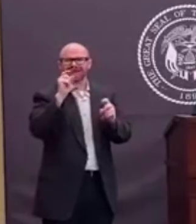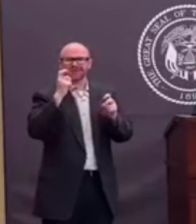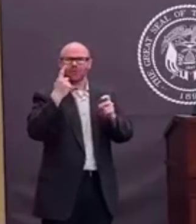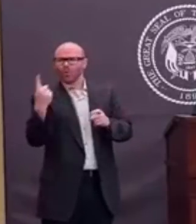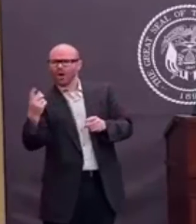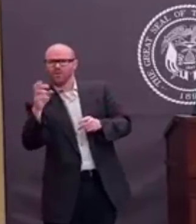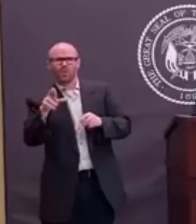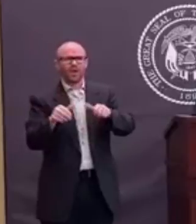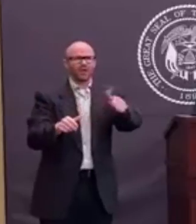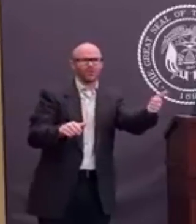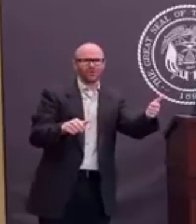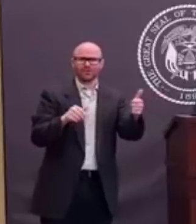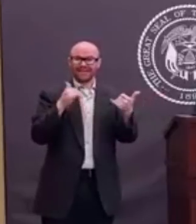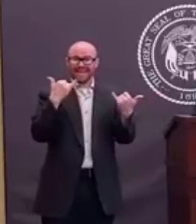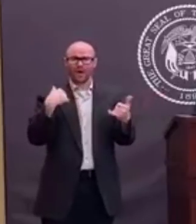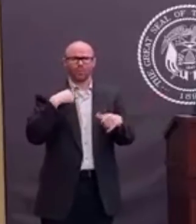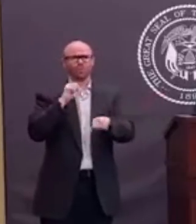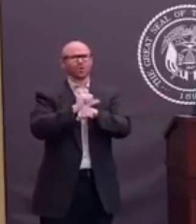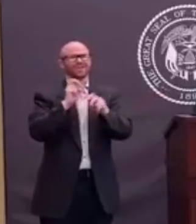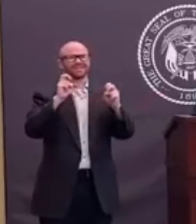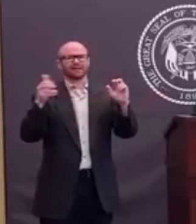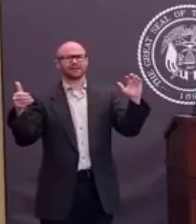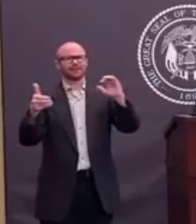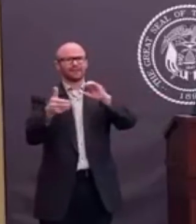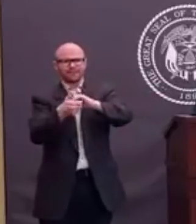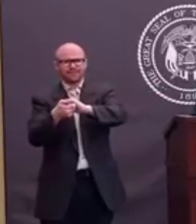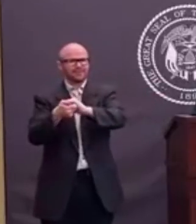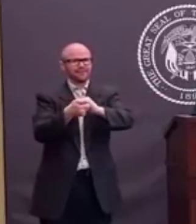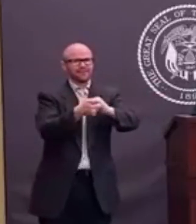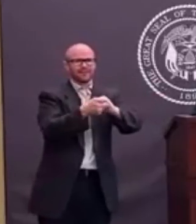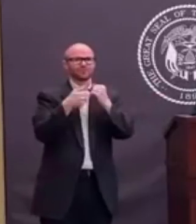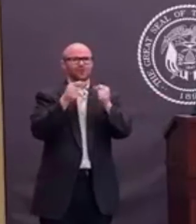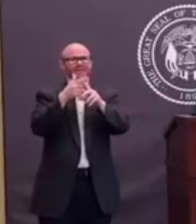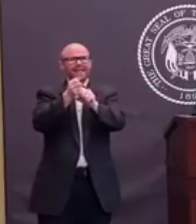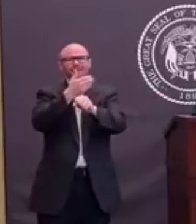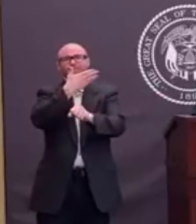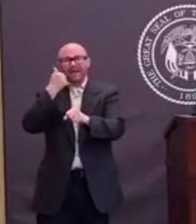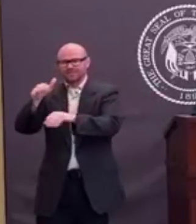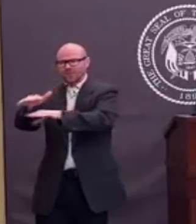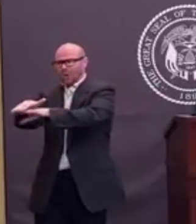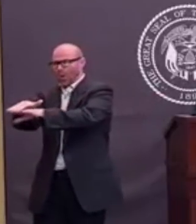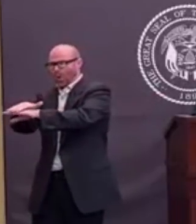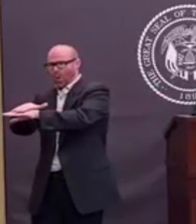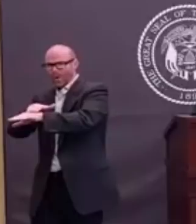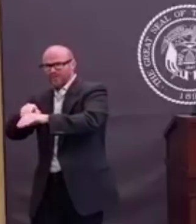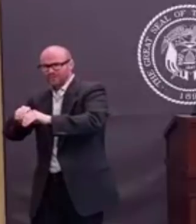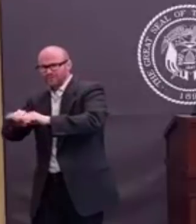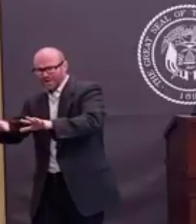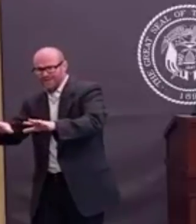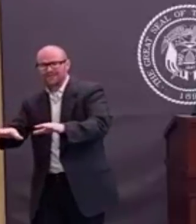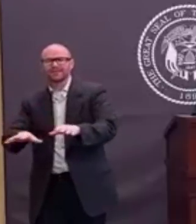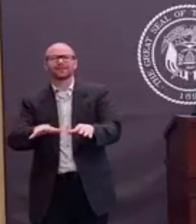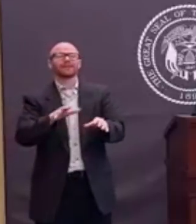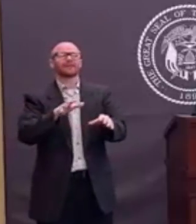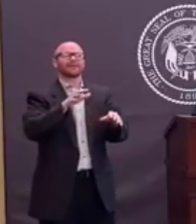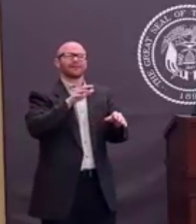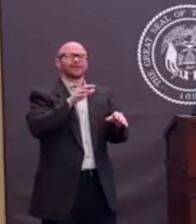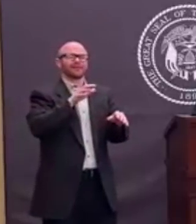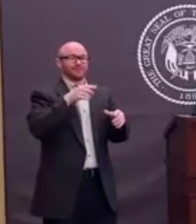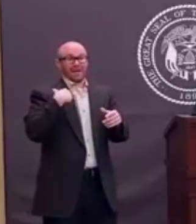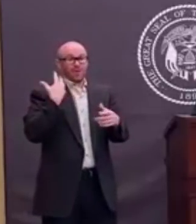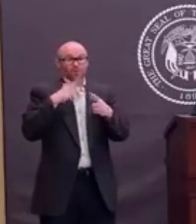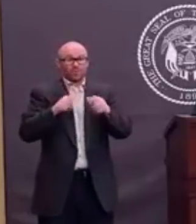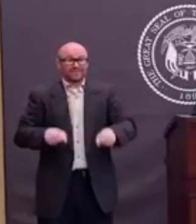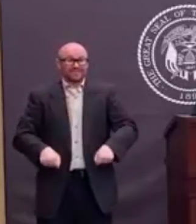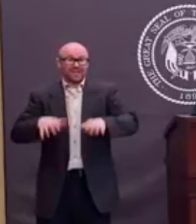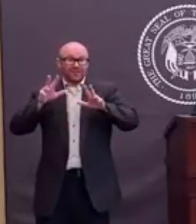the other. It's how do we do them together in concert to get the best outcome for both? We don't want to sacrifice people's